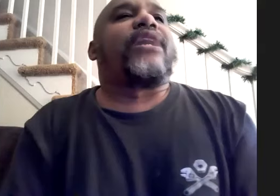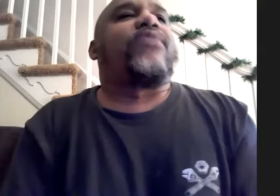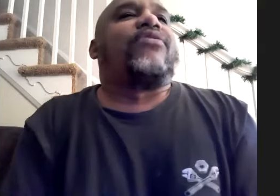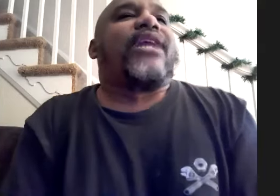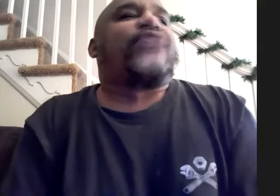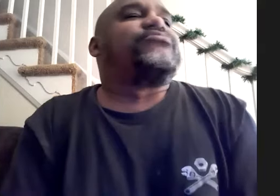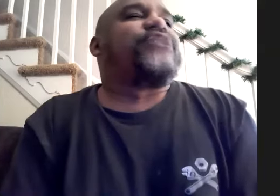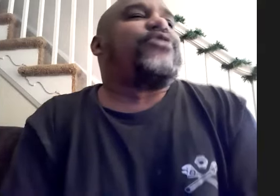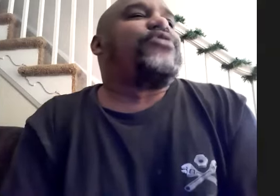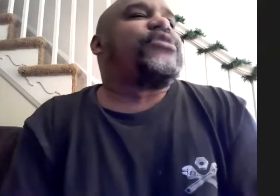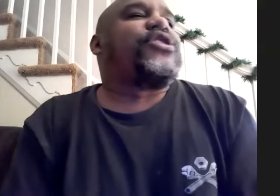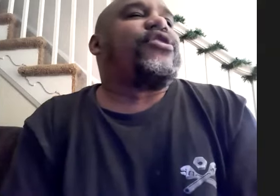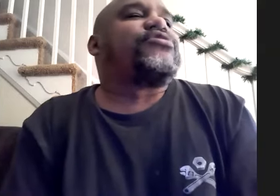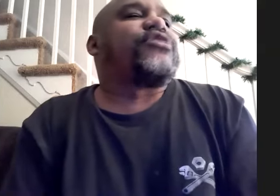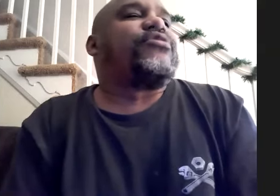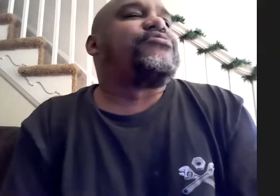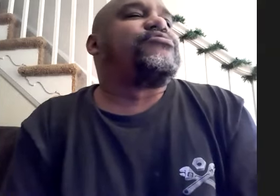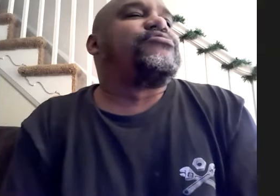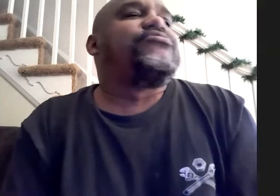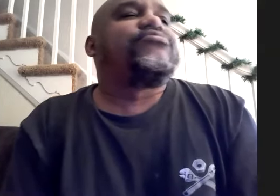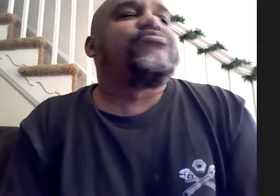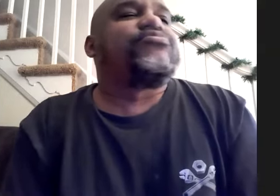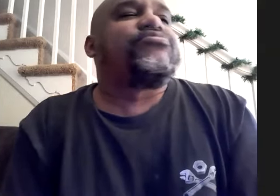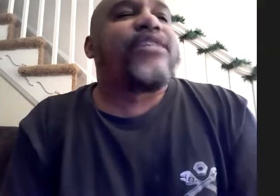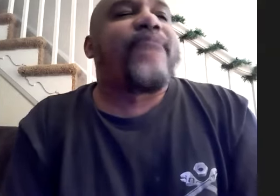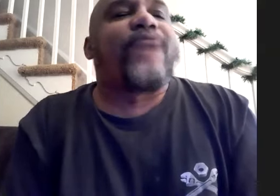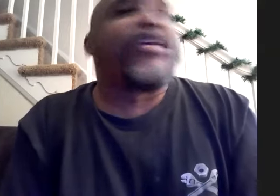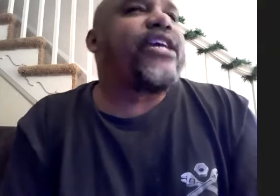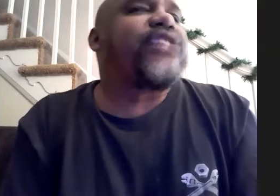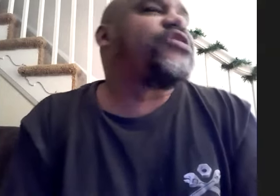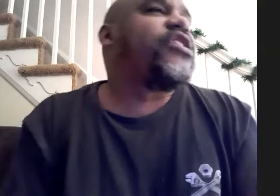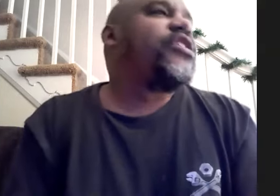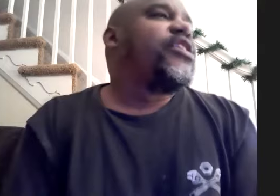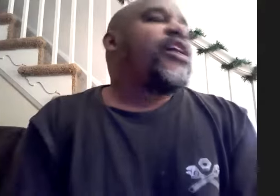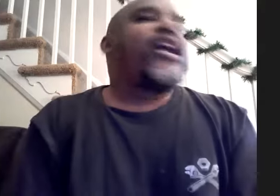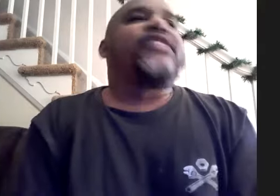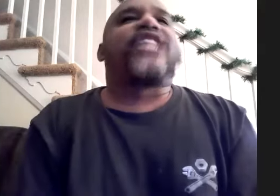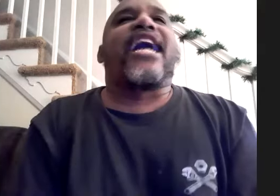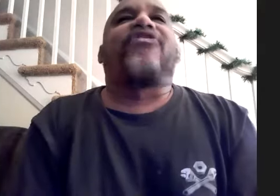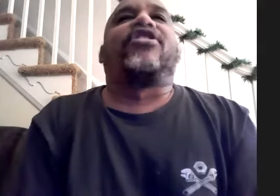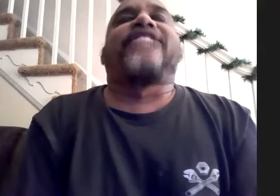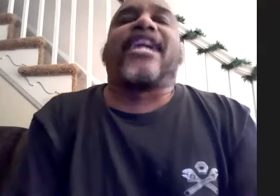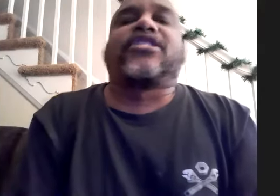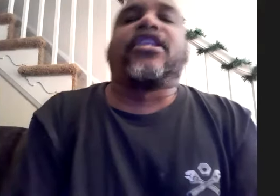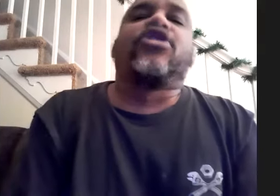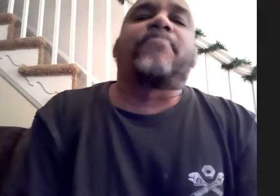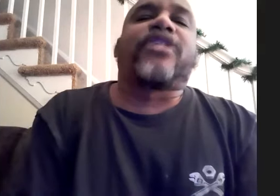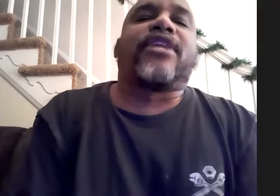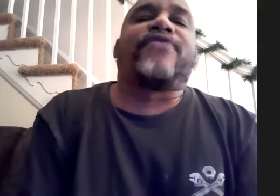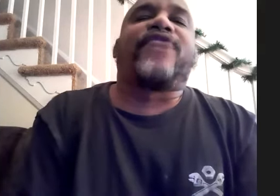well i don't know their material so i'm not really interested and she had the audacity to look my straight in the face